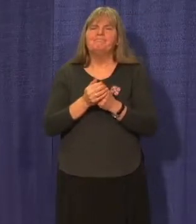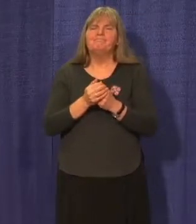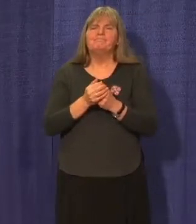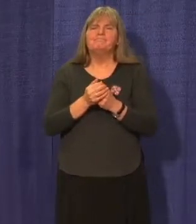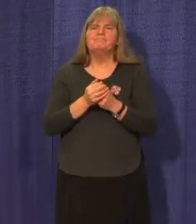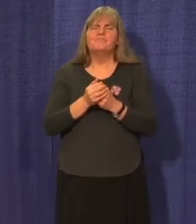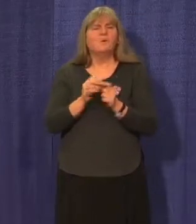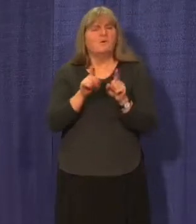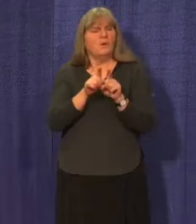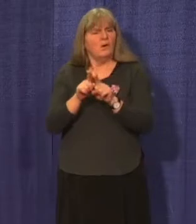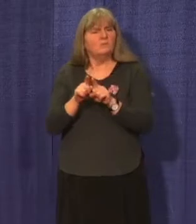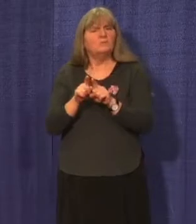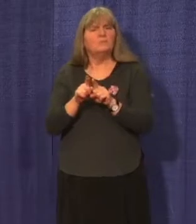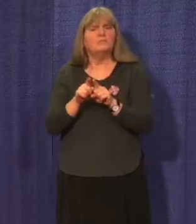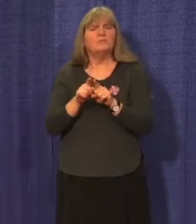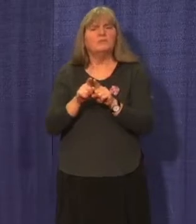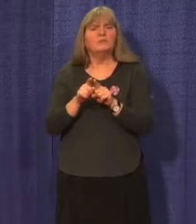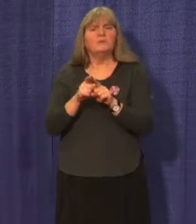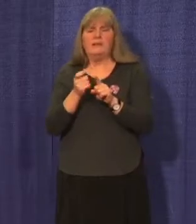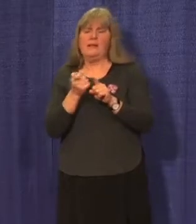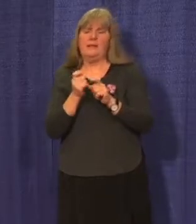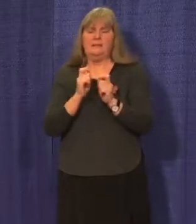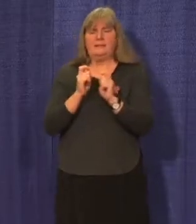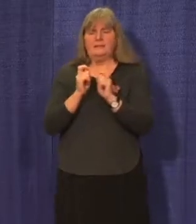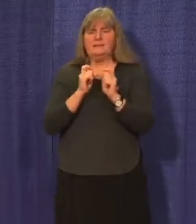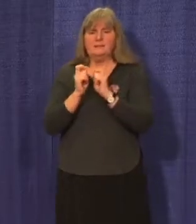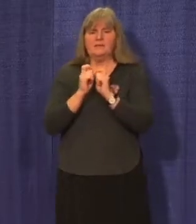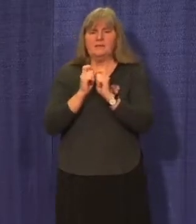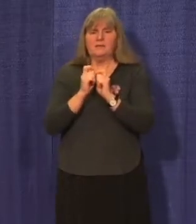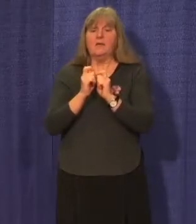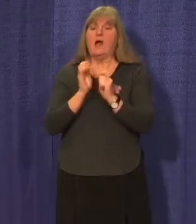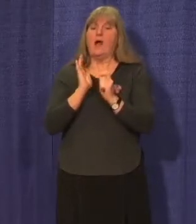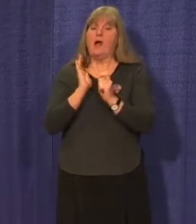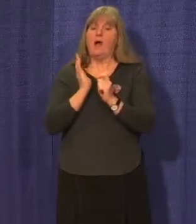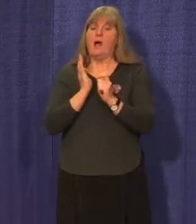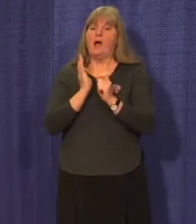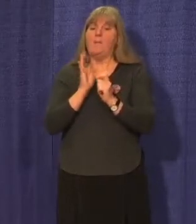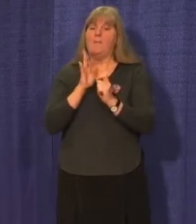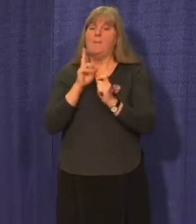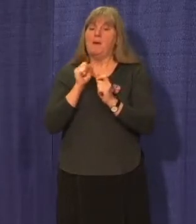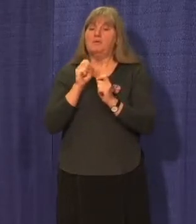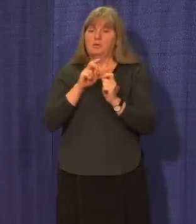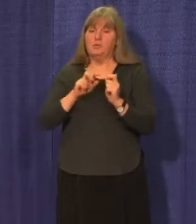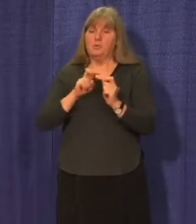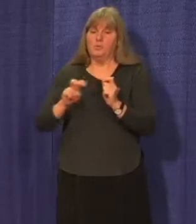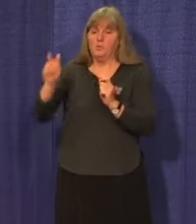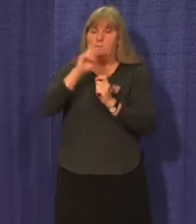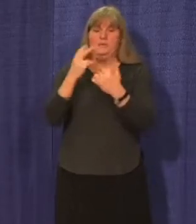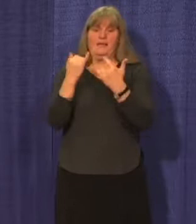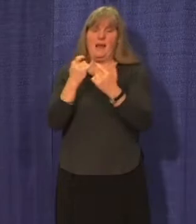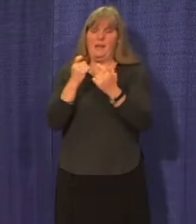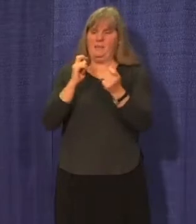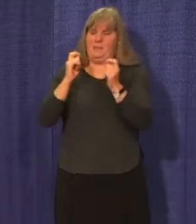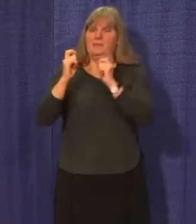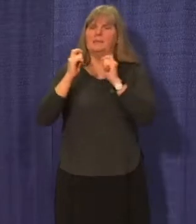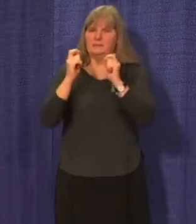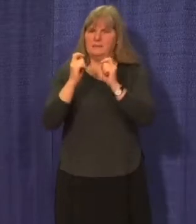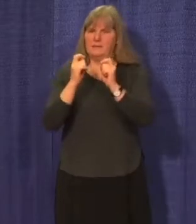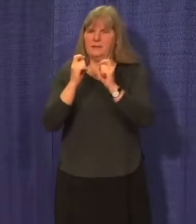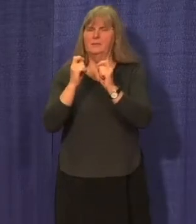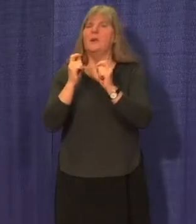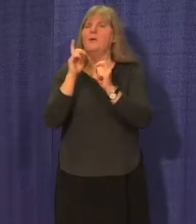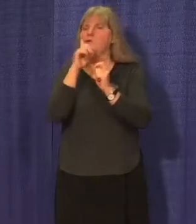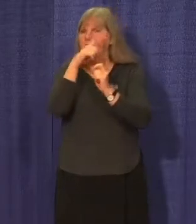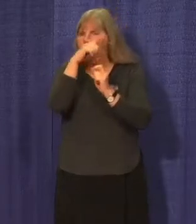We are also making some adjustments to our existing bus routes to optimize the number of students who